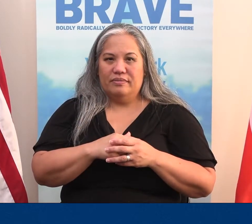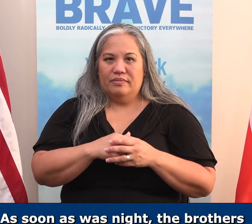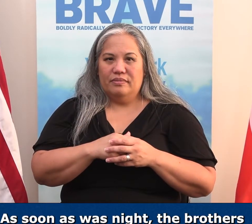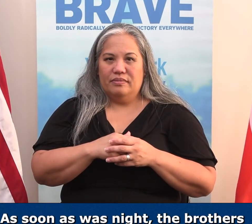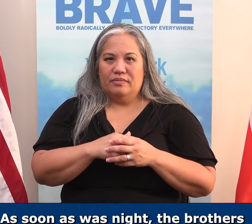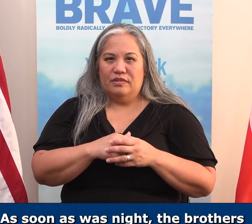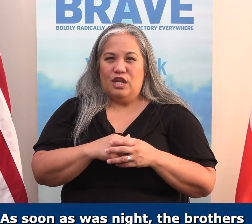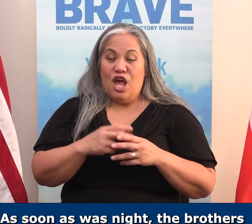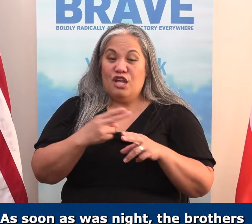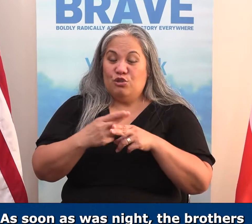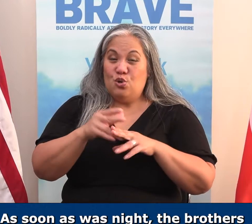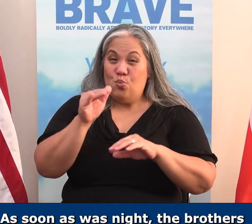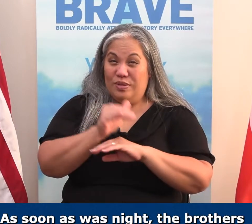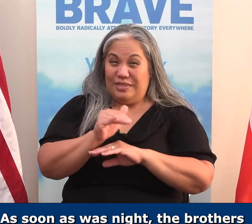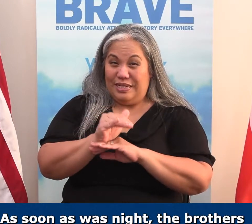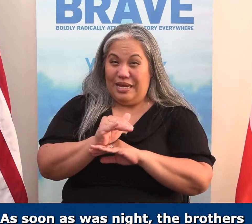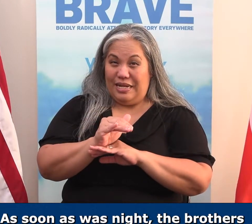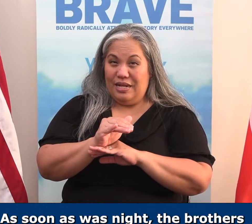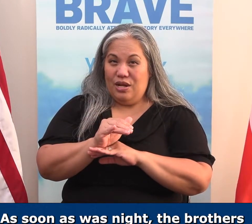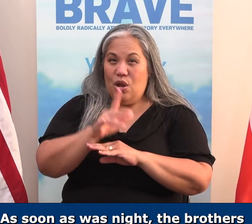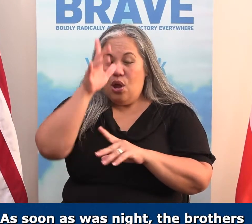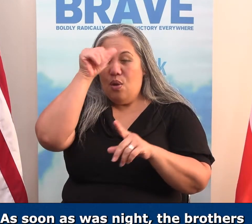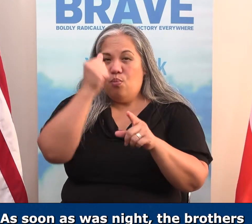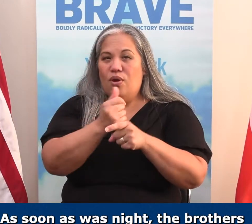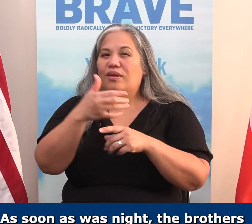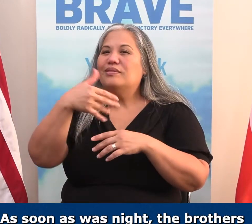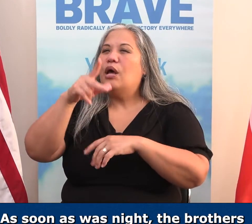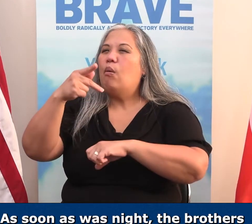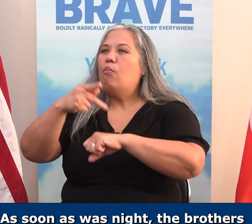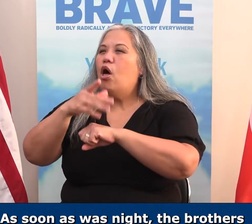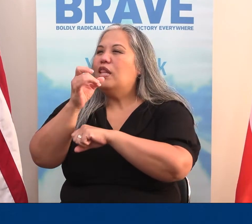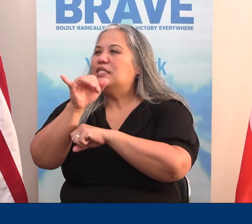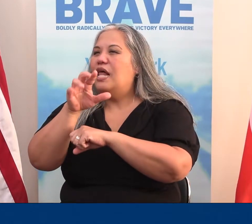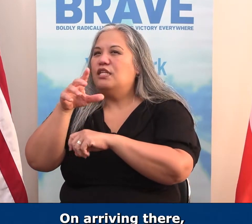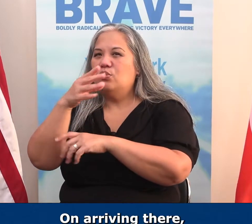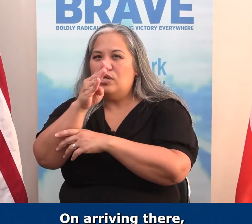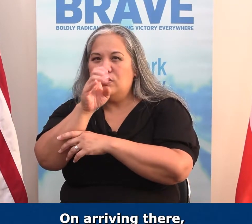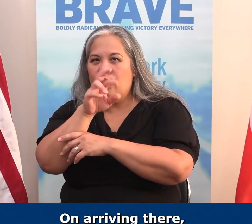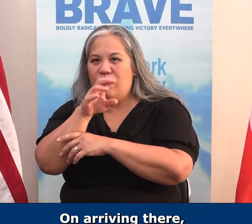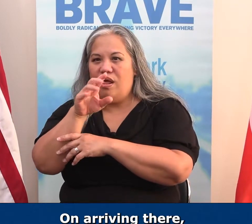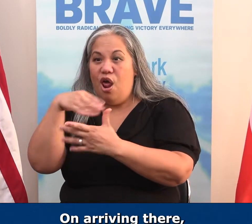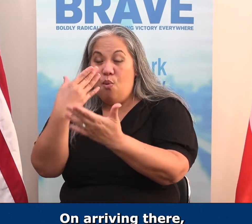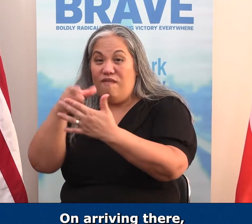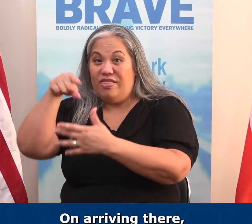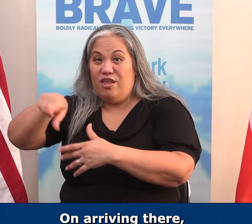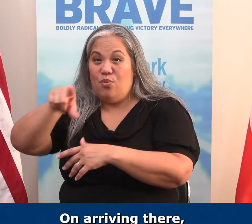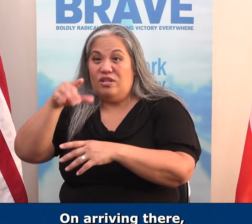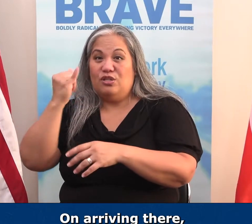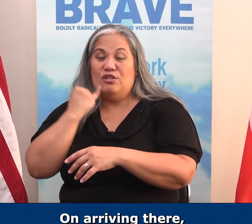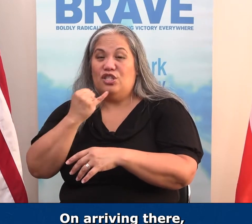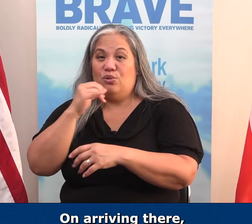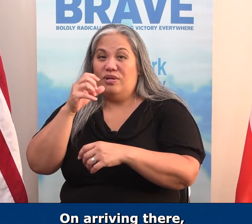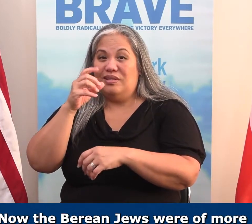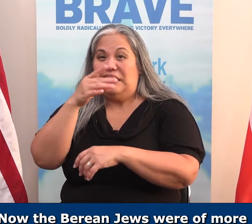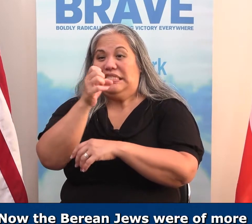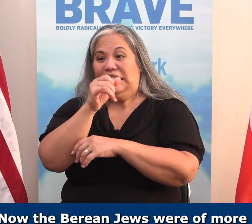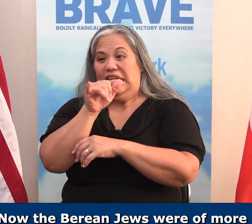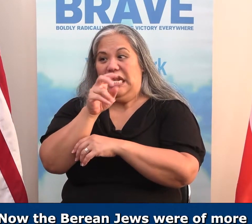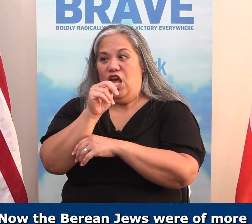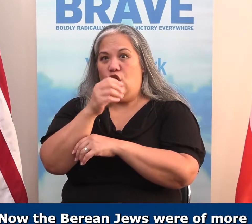As soon as it was night, the brothers sent Paul and Silas away to Berea. On arriving there, they went to the Jewish synagogue. Now, the Bereans were